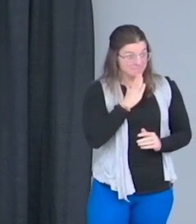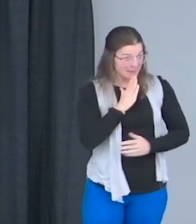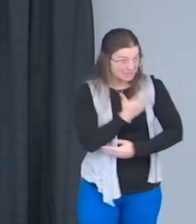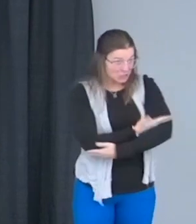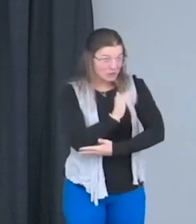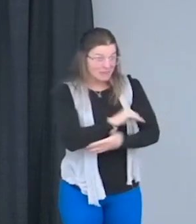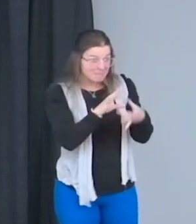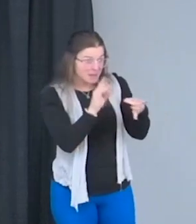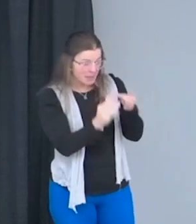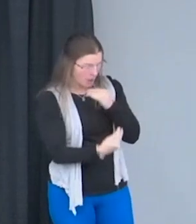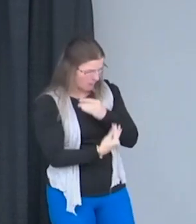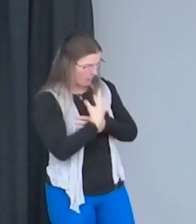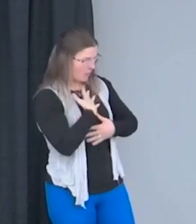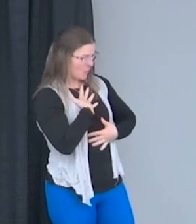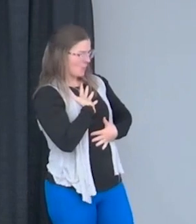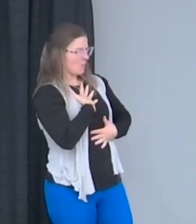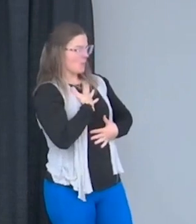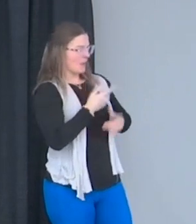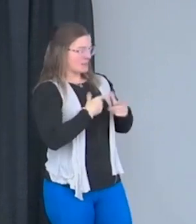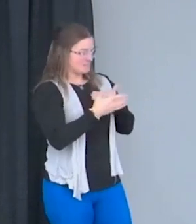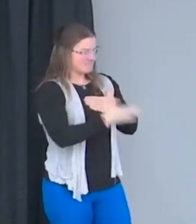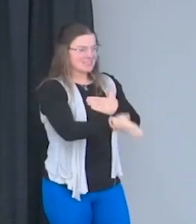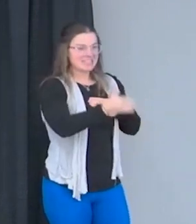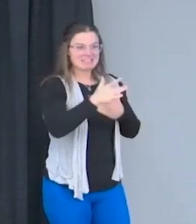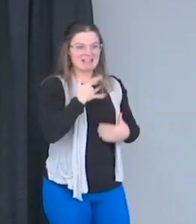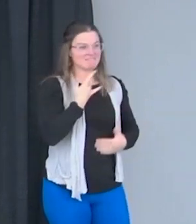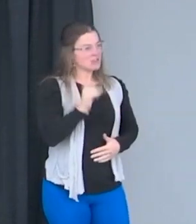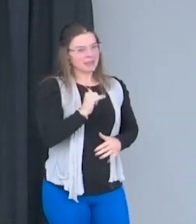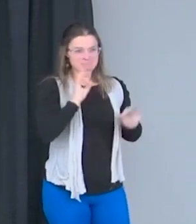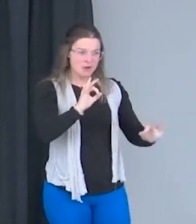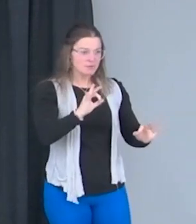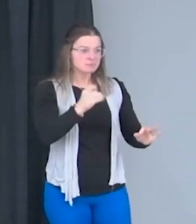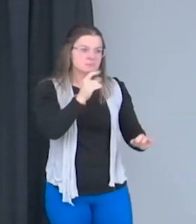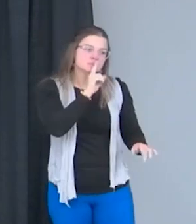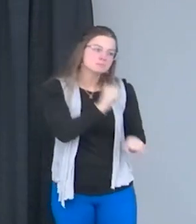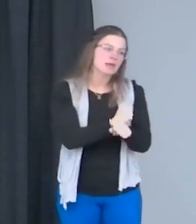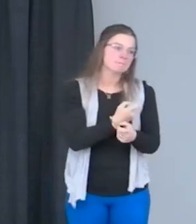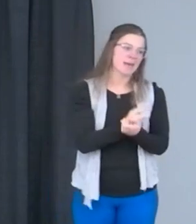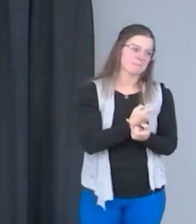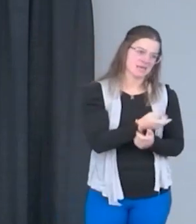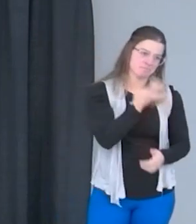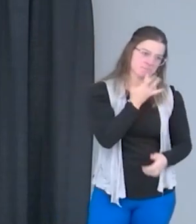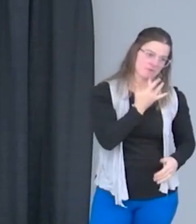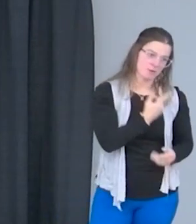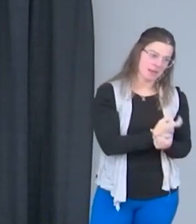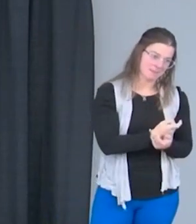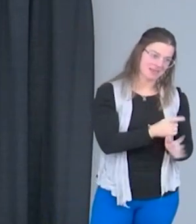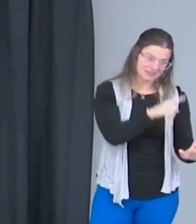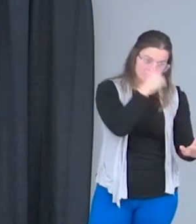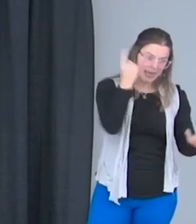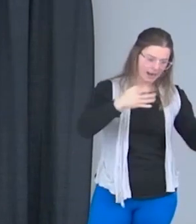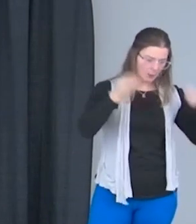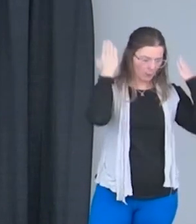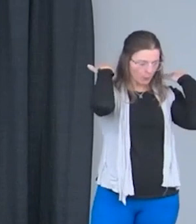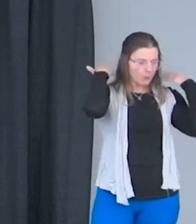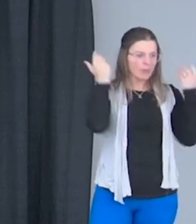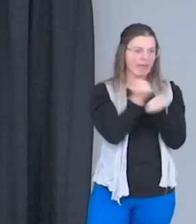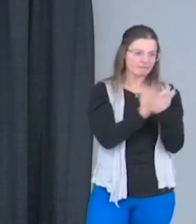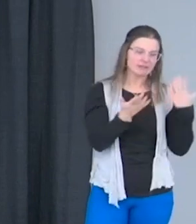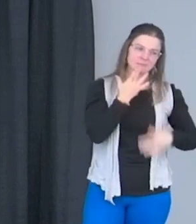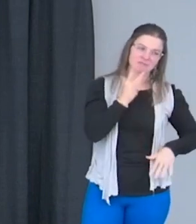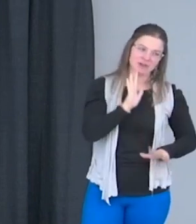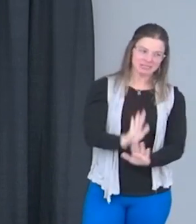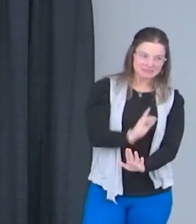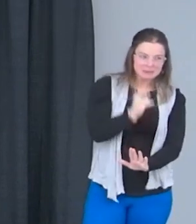every day I believed that I could be that. Now, I'm a Batman fan. Let y'all know I like the black cake. But